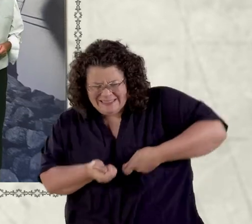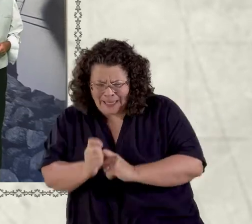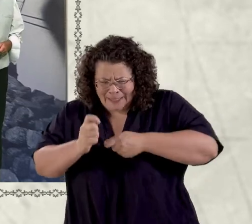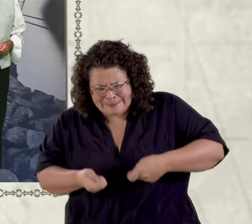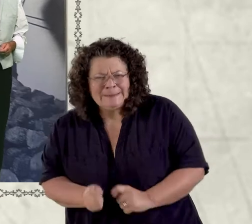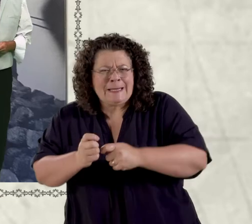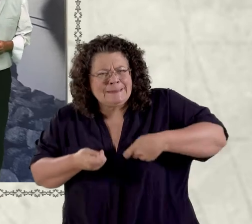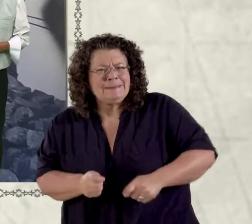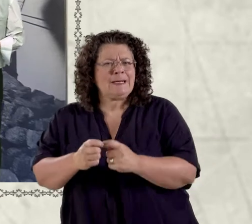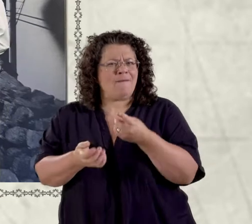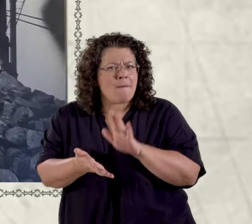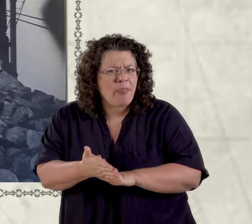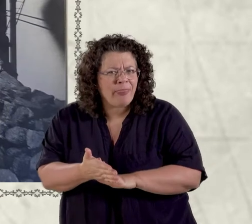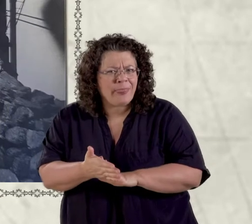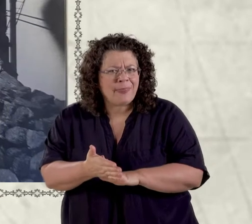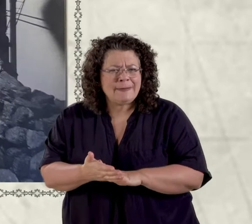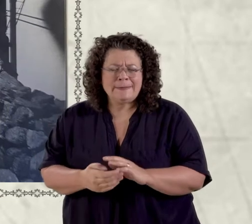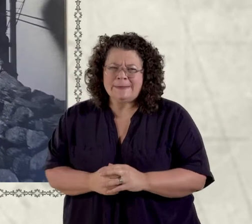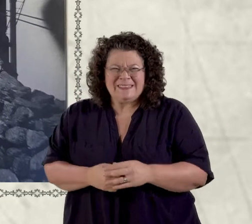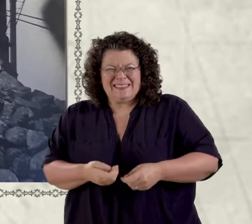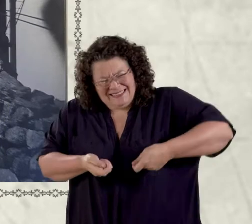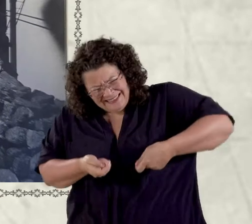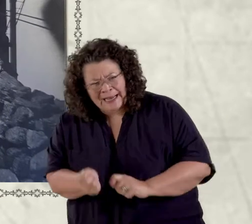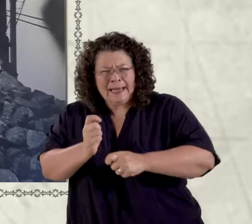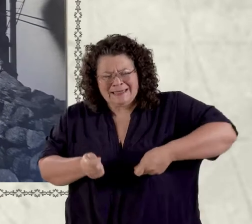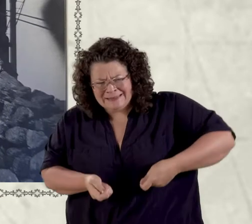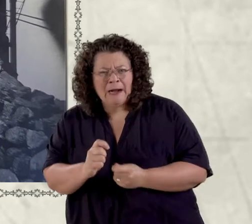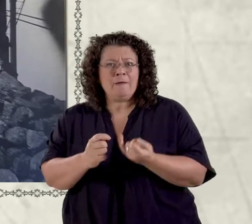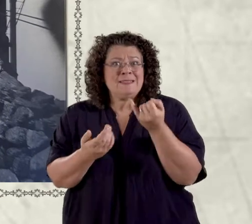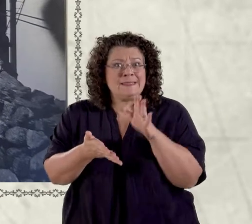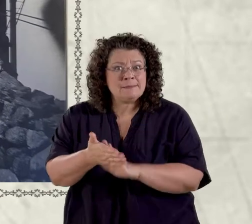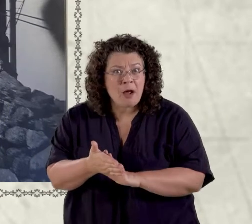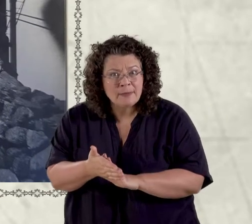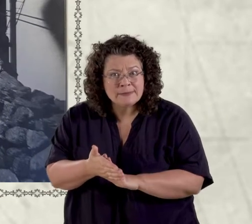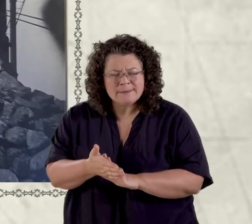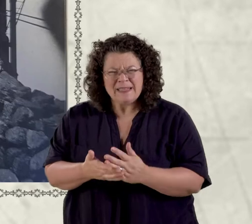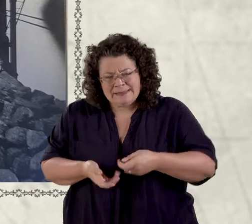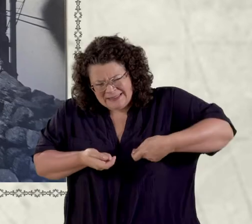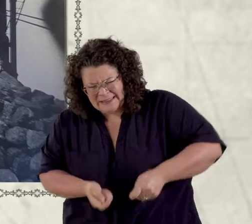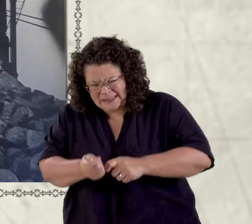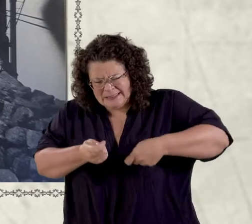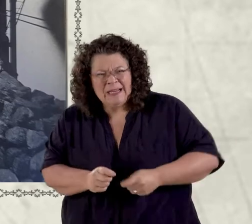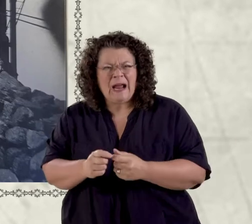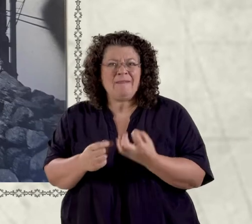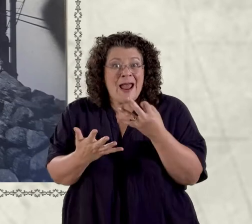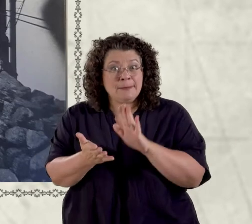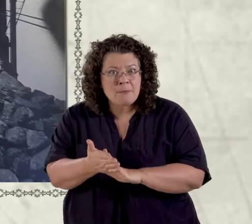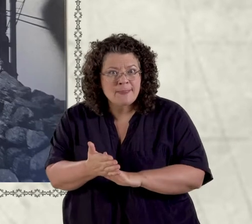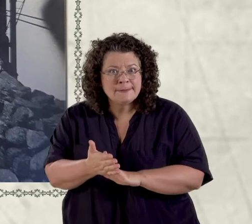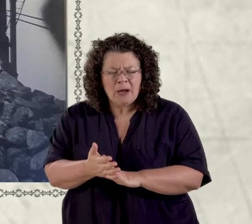dig dig dig for a month dig for six months dig for a year dig